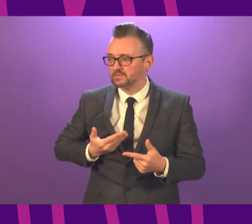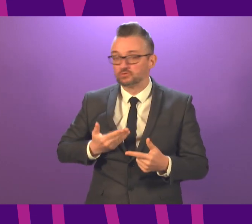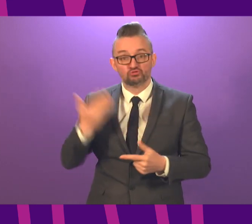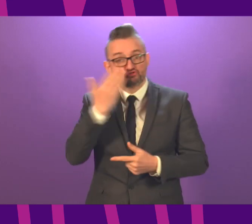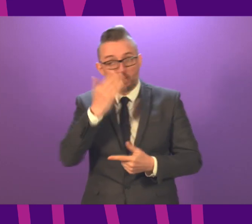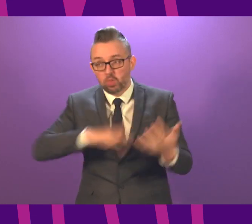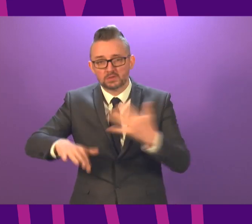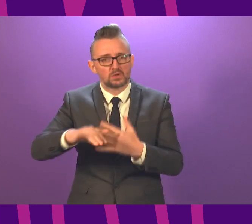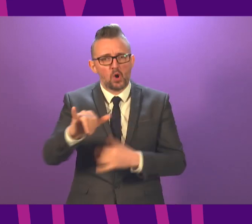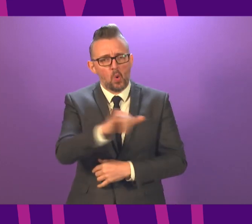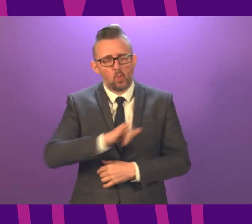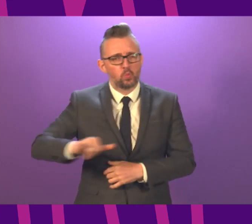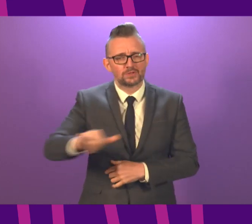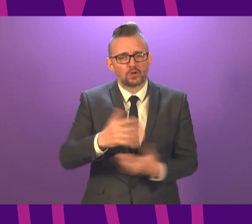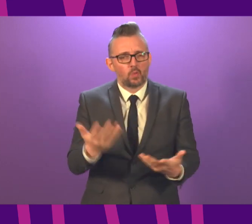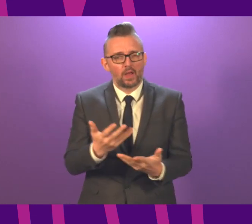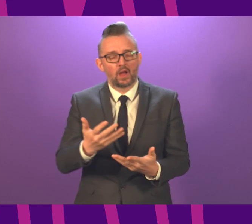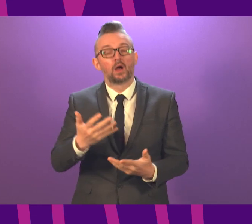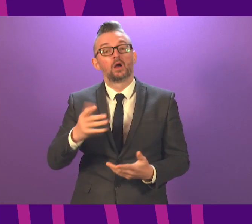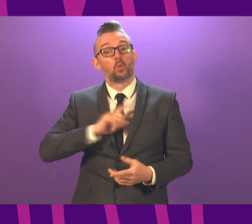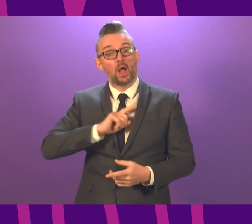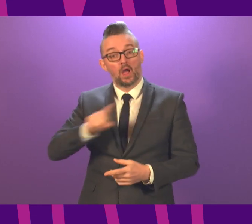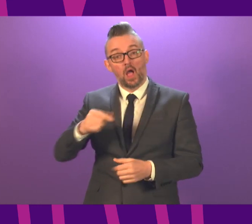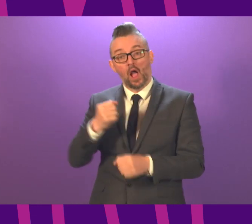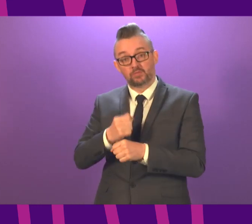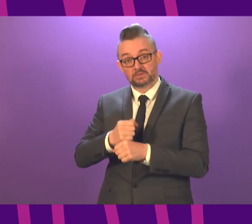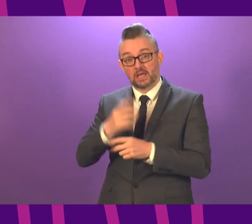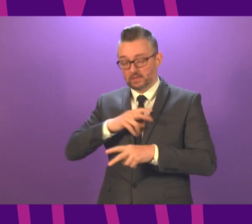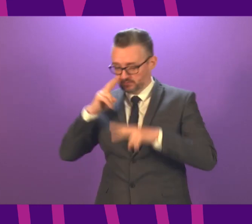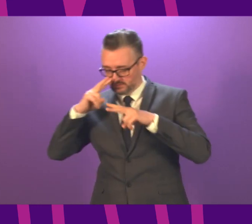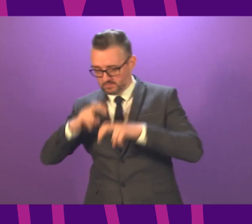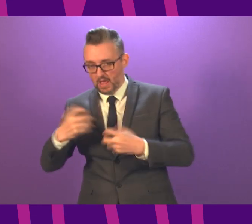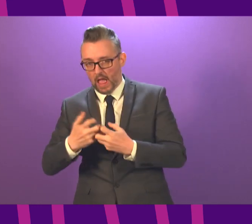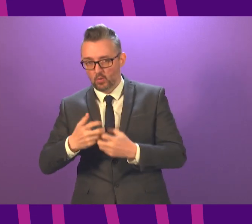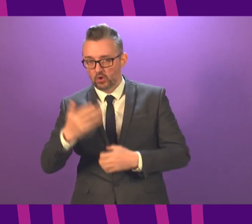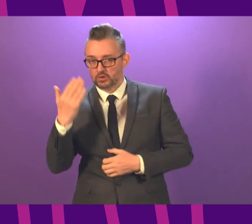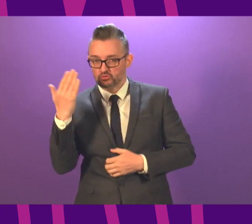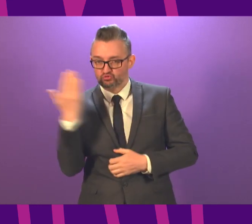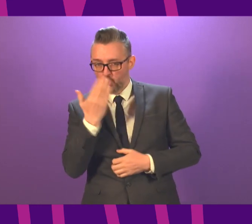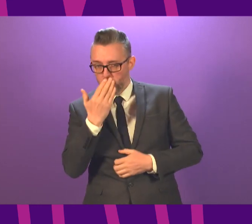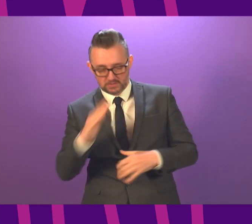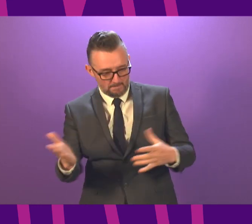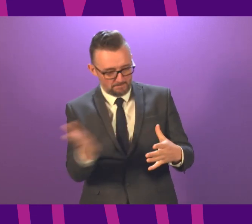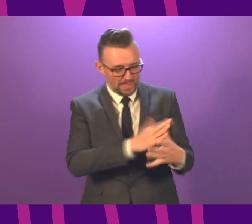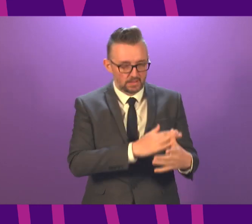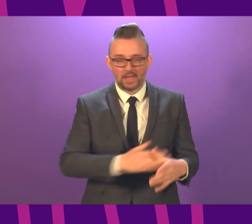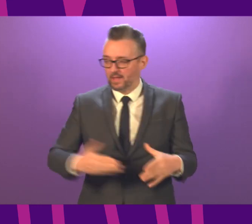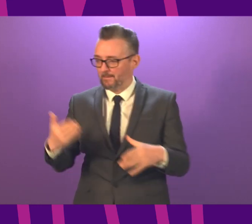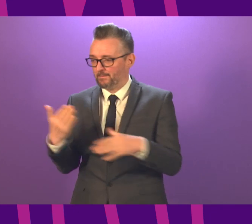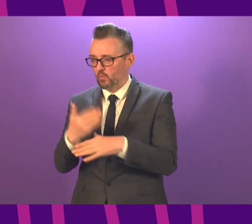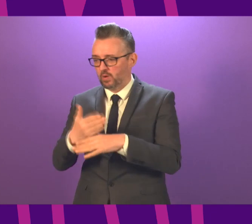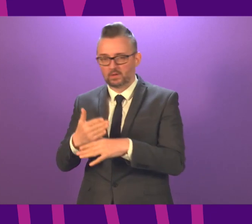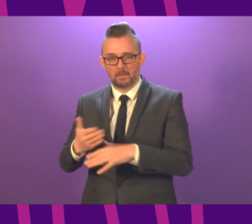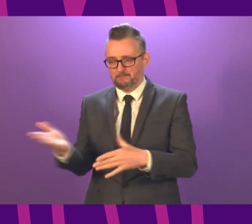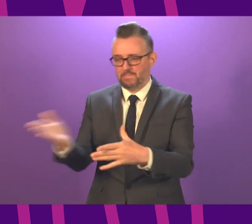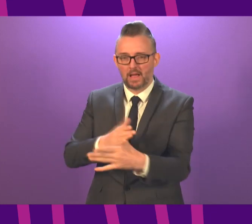In order to form an exit strategy that starts to look at how we get our schools and our economy going again, will the Government bring